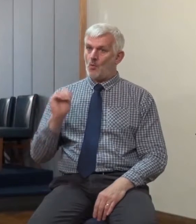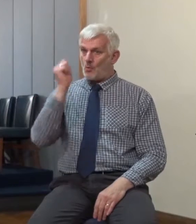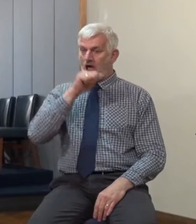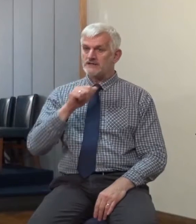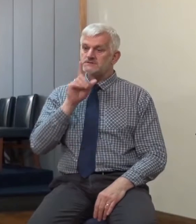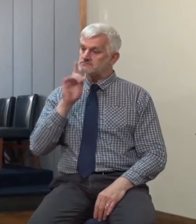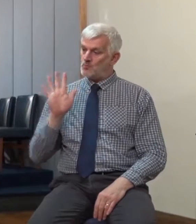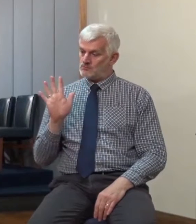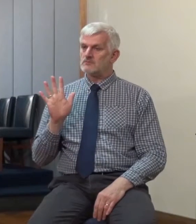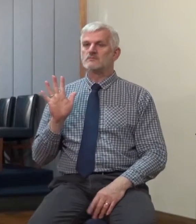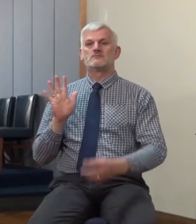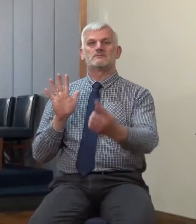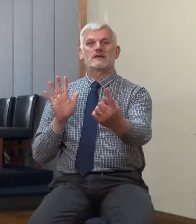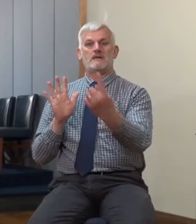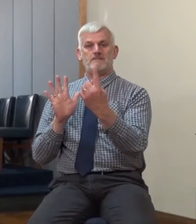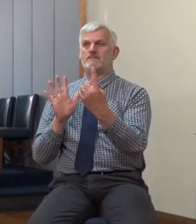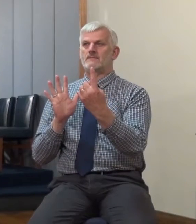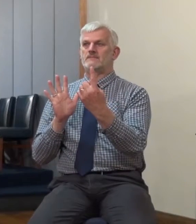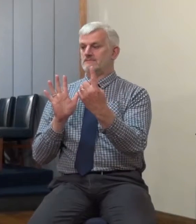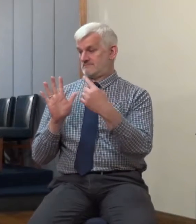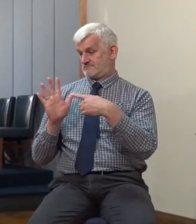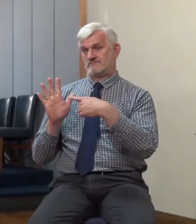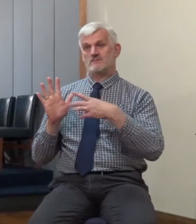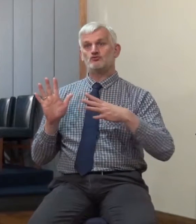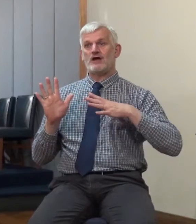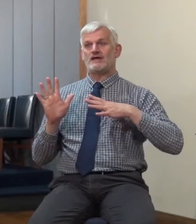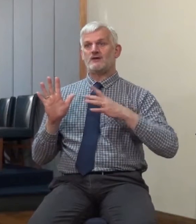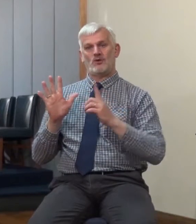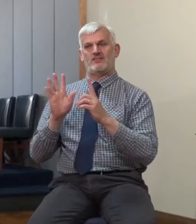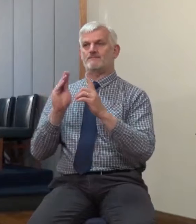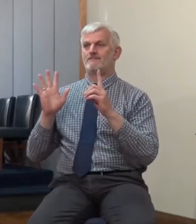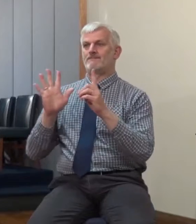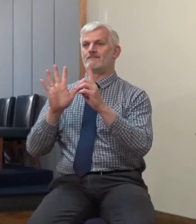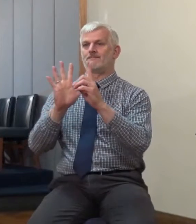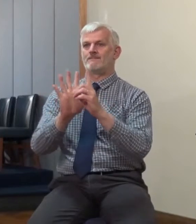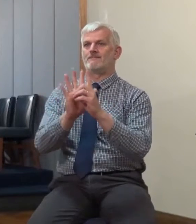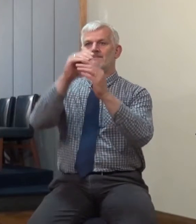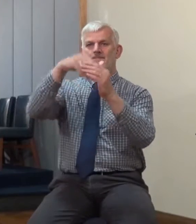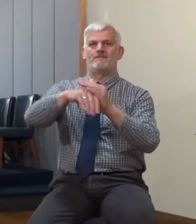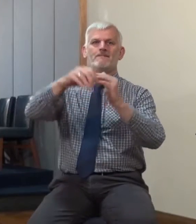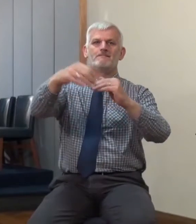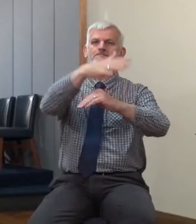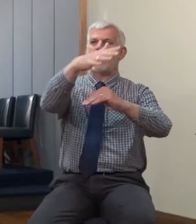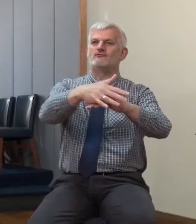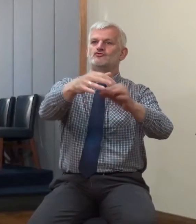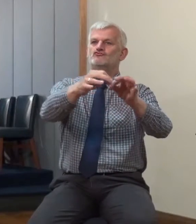came. And they that were ready went in with him to the marriage, and the door was shut.